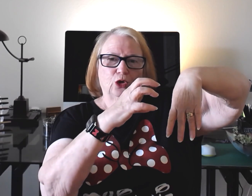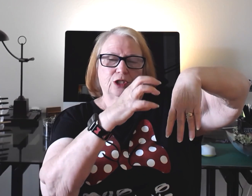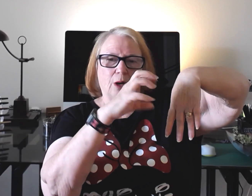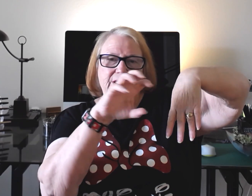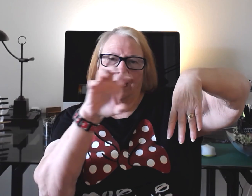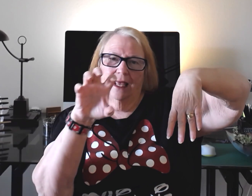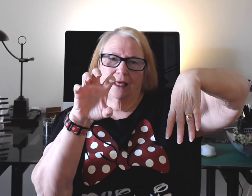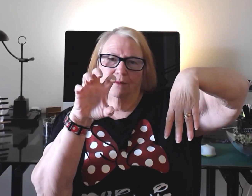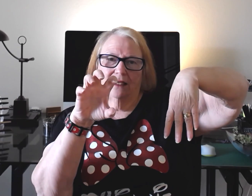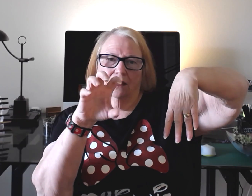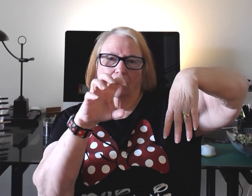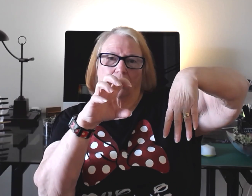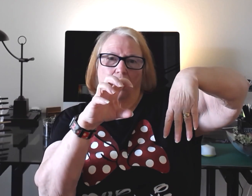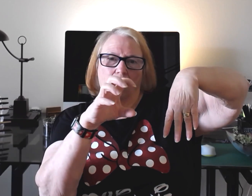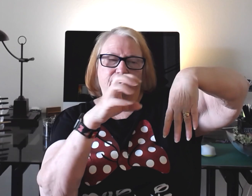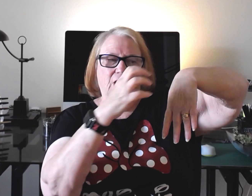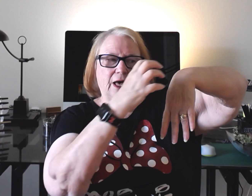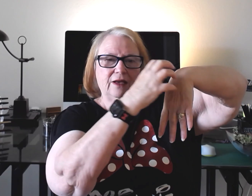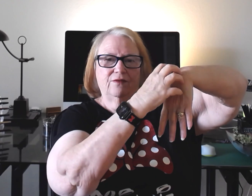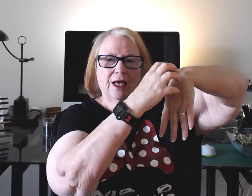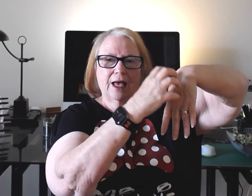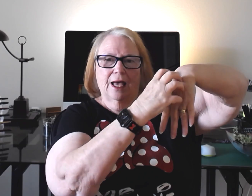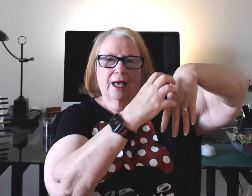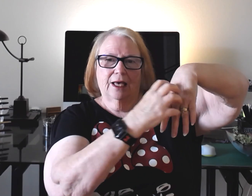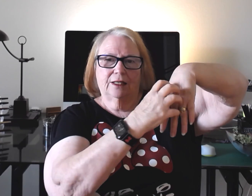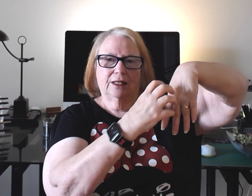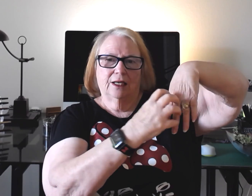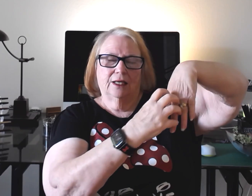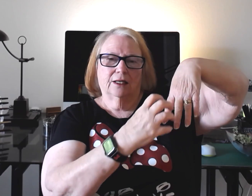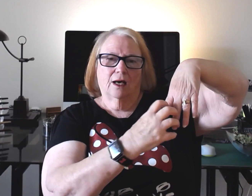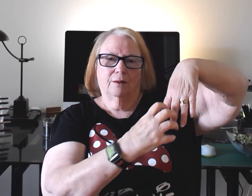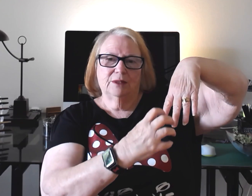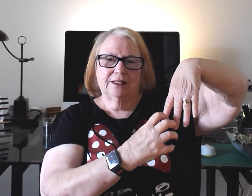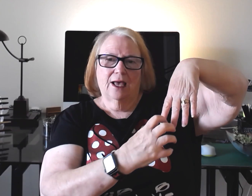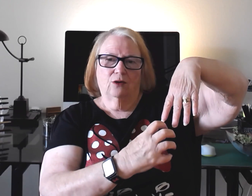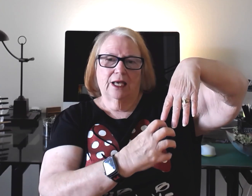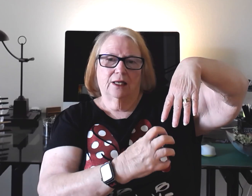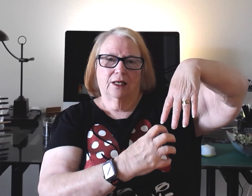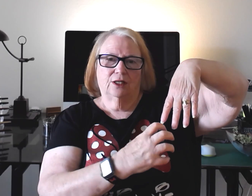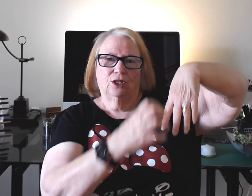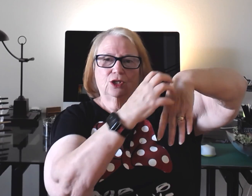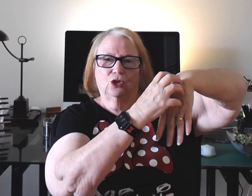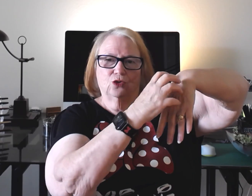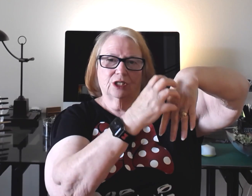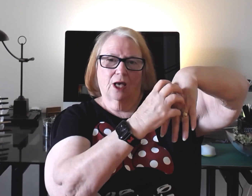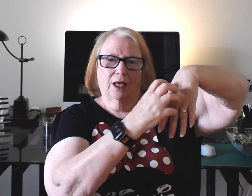dominant hand makes a claw five and it comes down and you sign